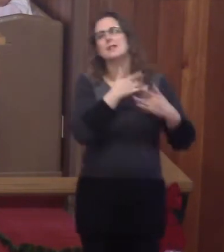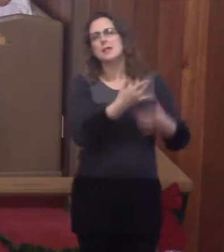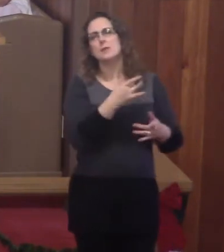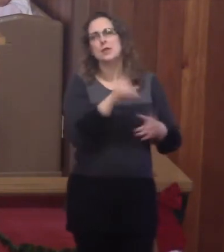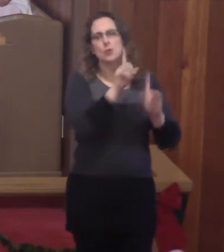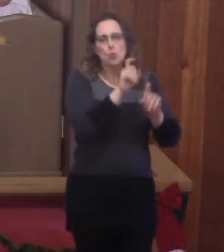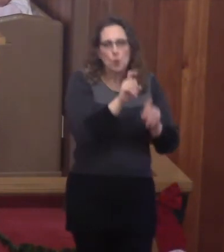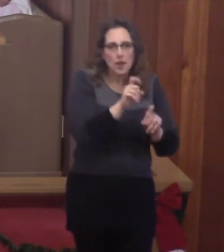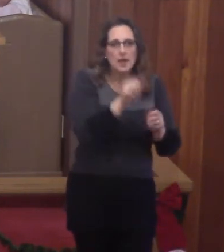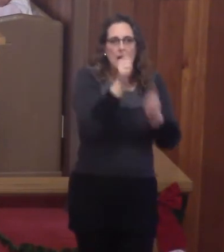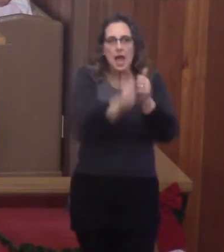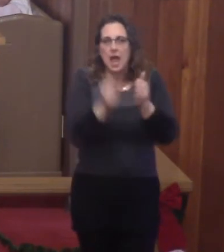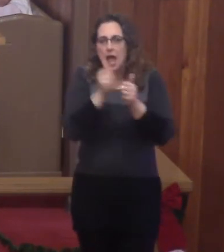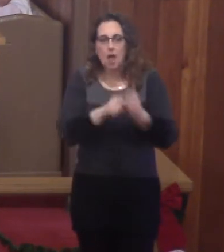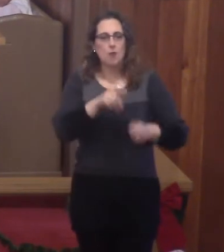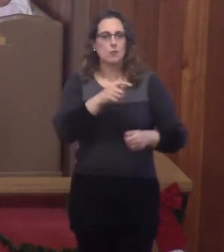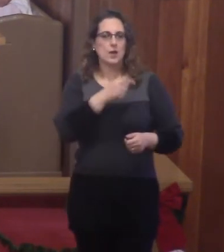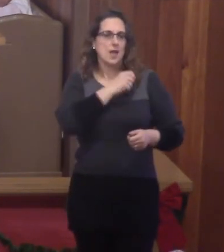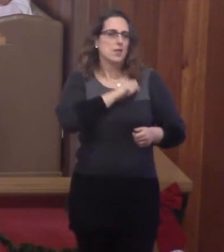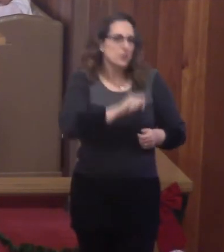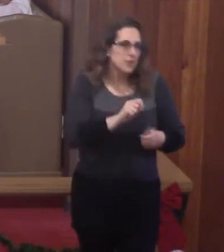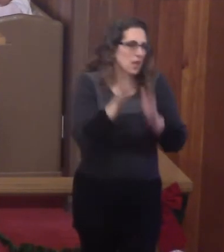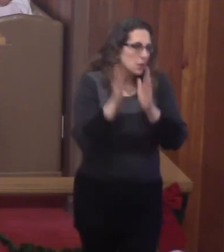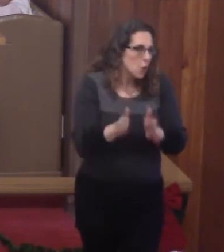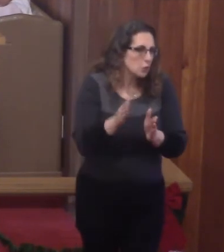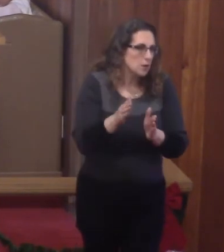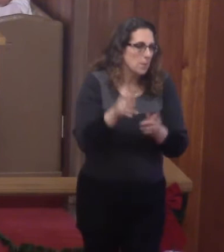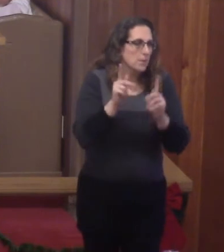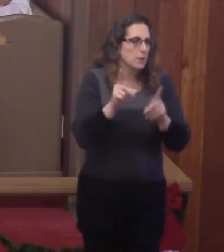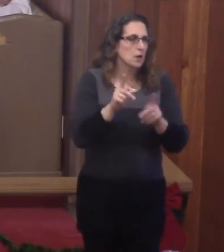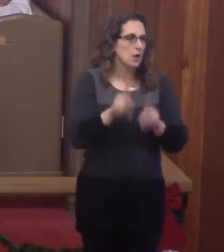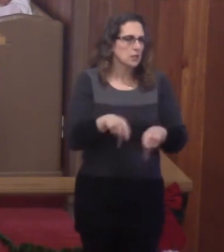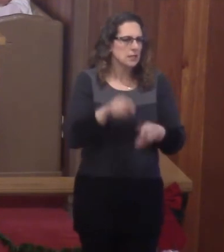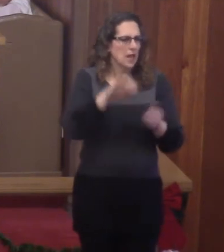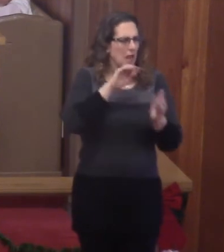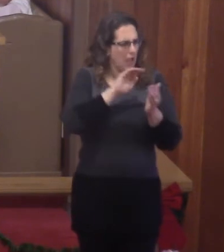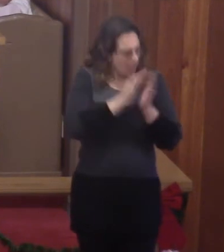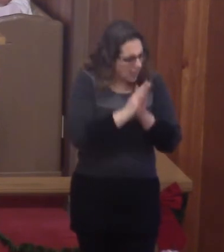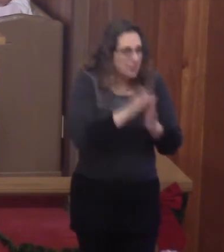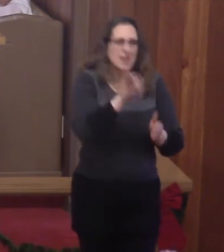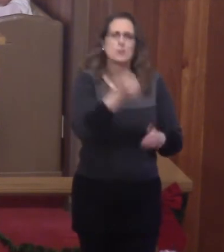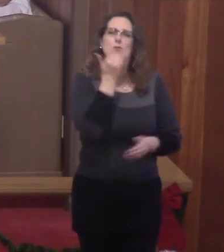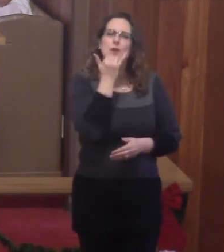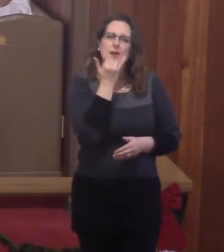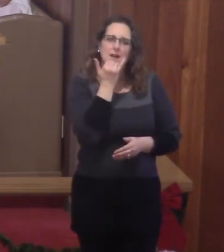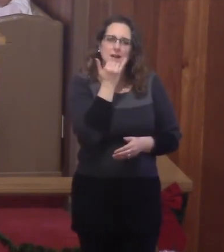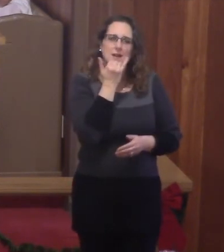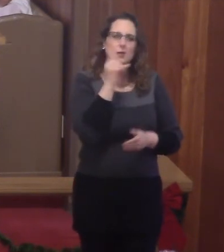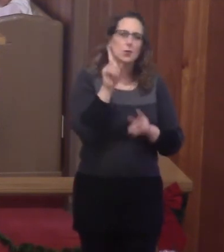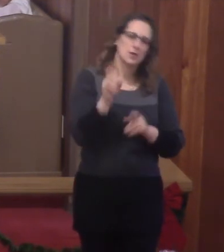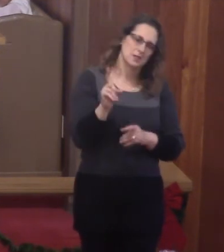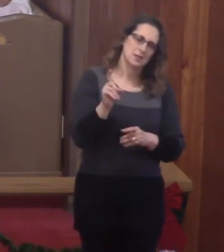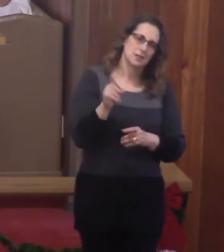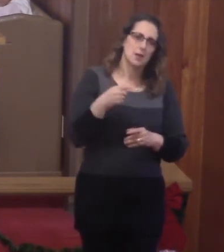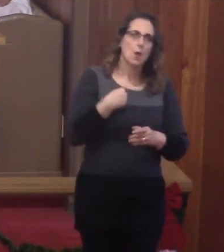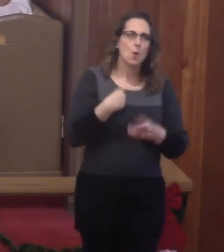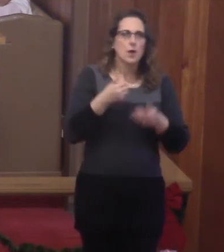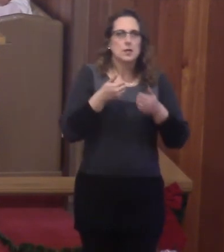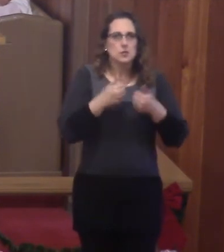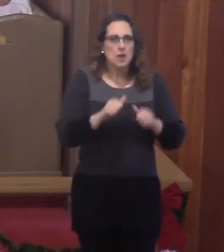Every theologian is asked that one. But it's the wrong question. We try to comfort ourselves thinking,